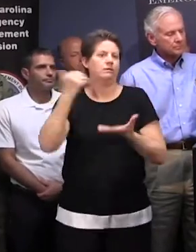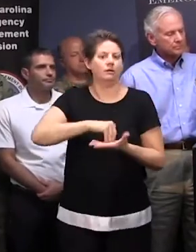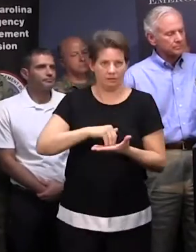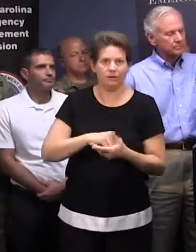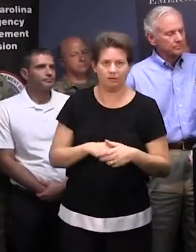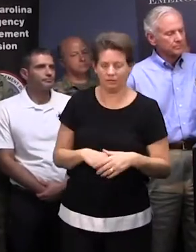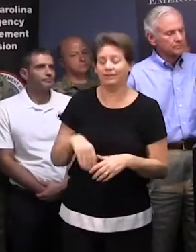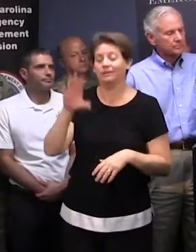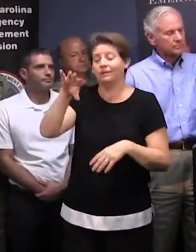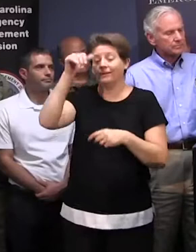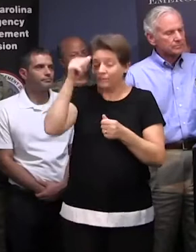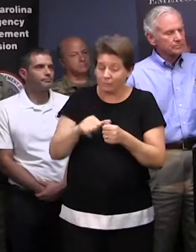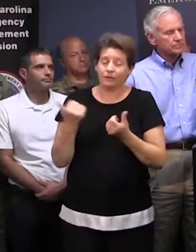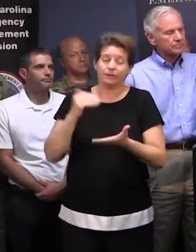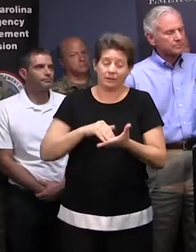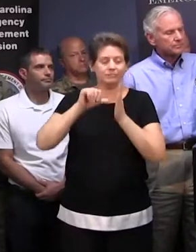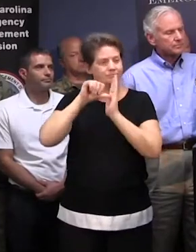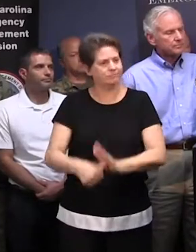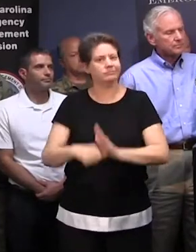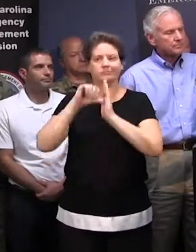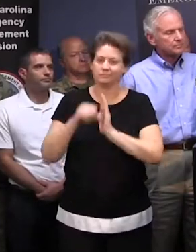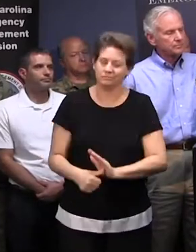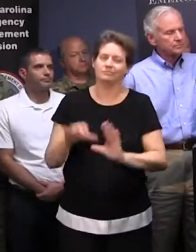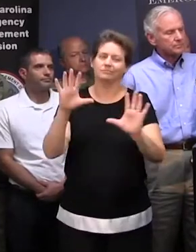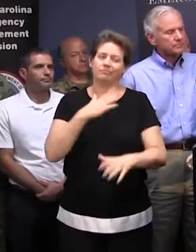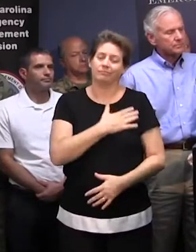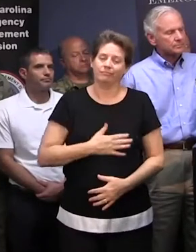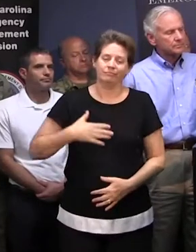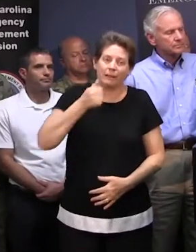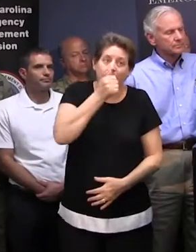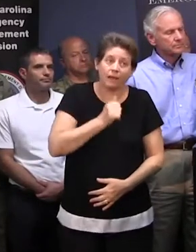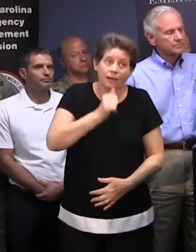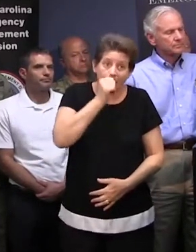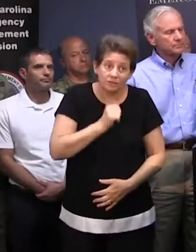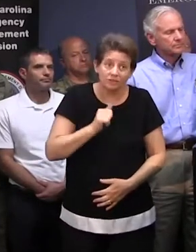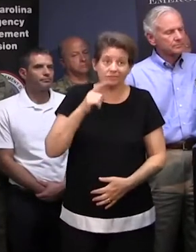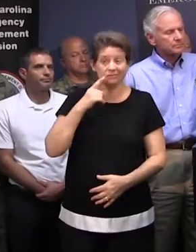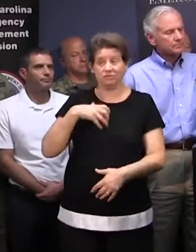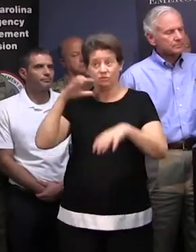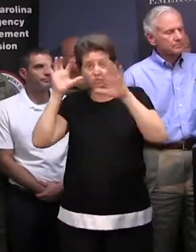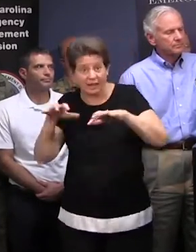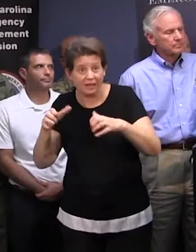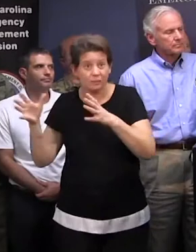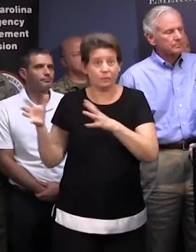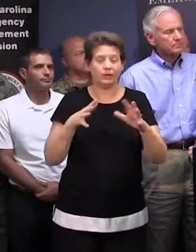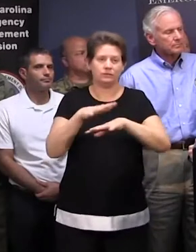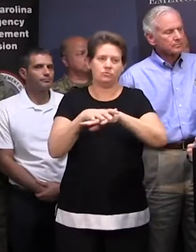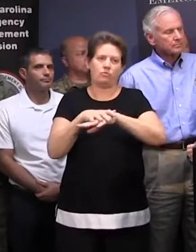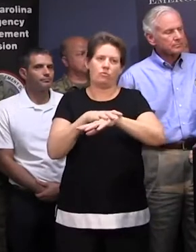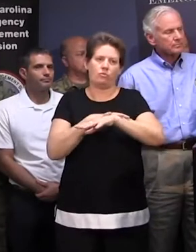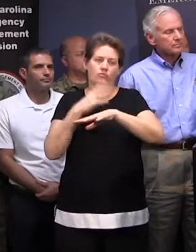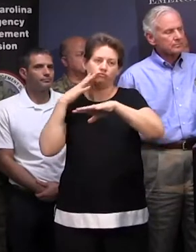But, again, it can't be said often enough, please be patient. The storm is slow moving. And that will hamper